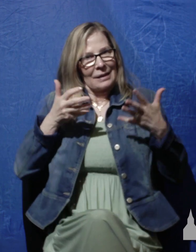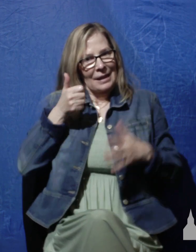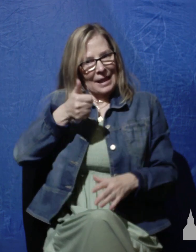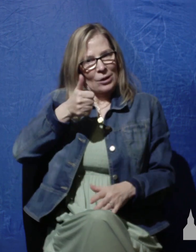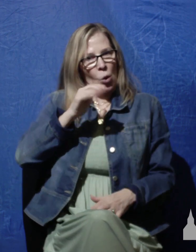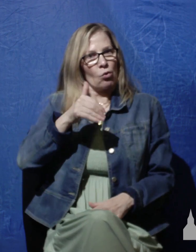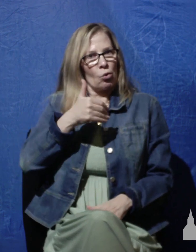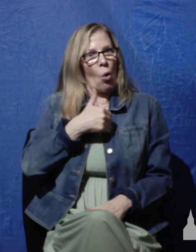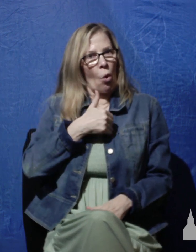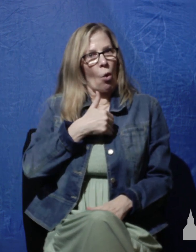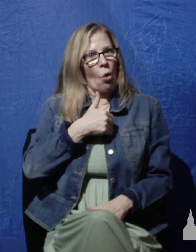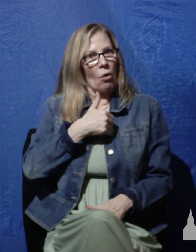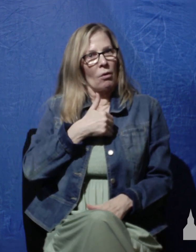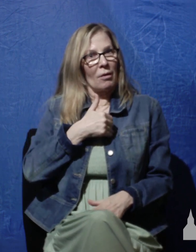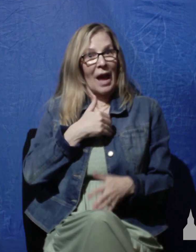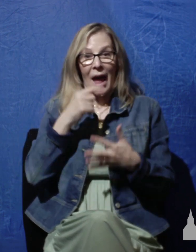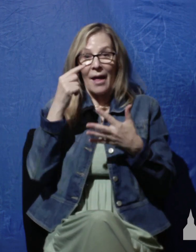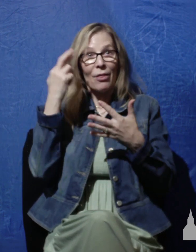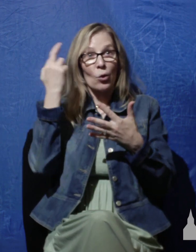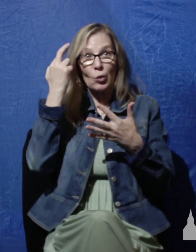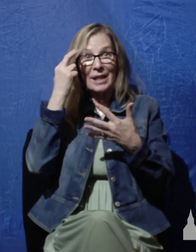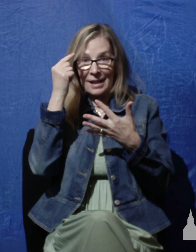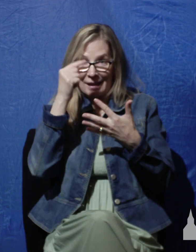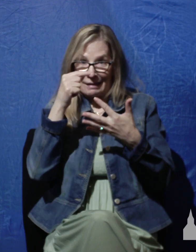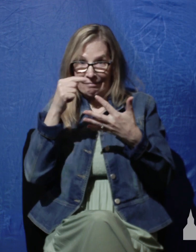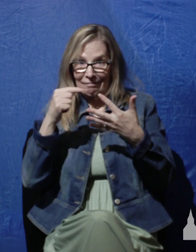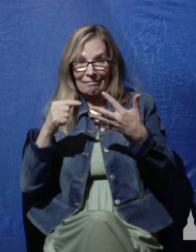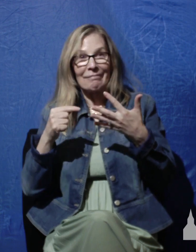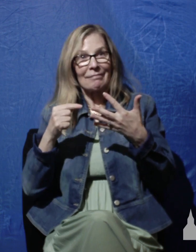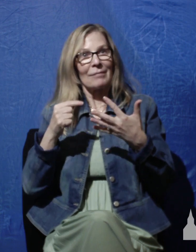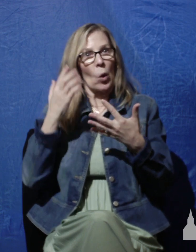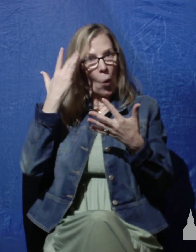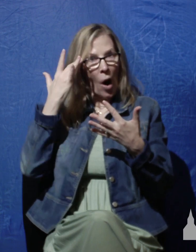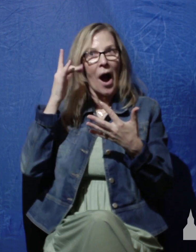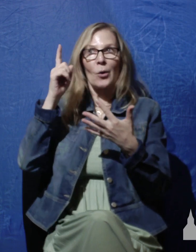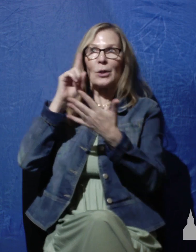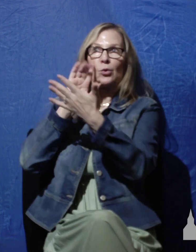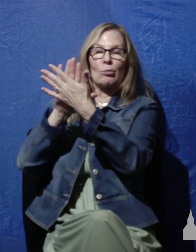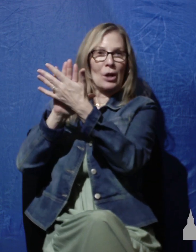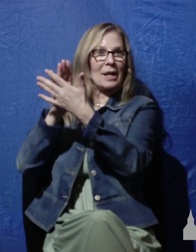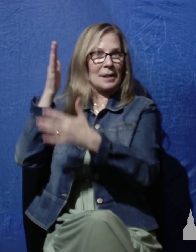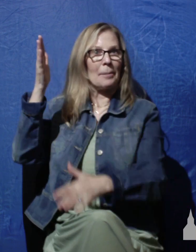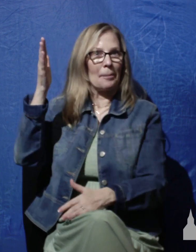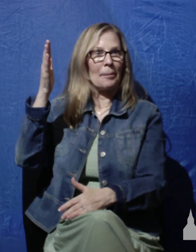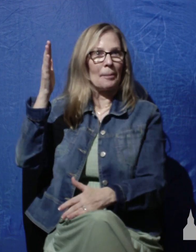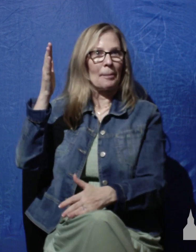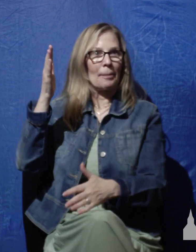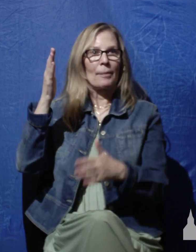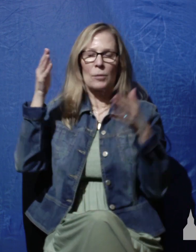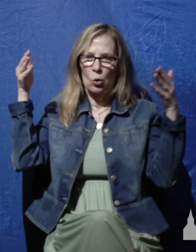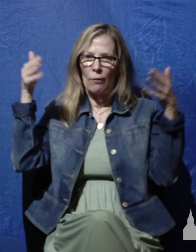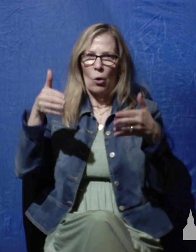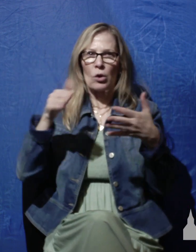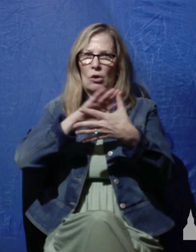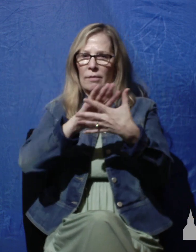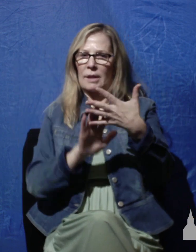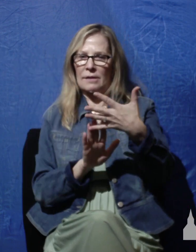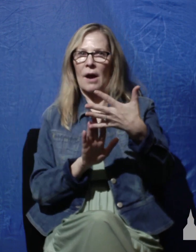reasons that he lists for praising him. So, as I said, focusing on only the first five verses of Psalm 103,